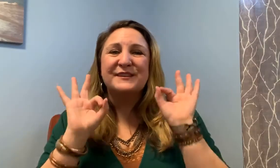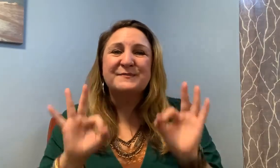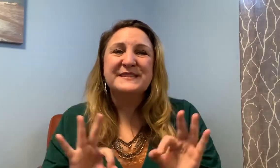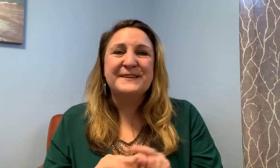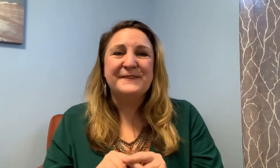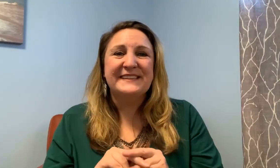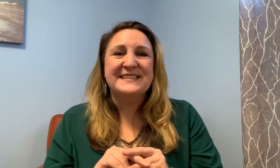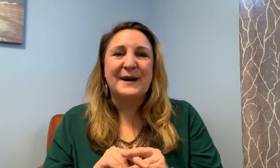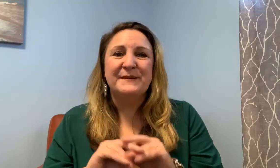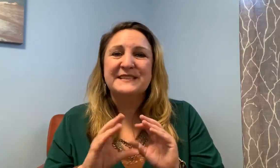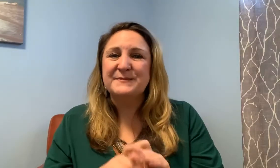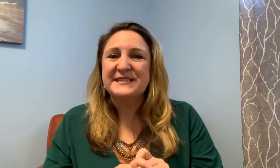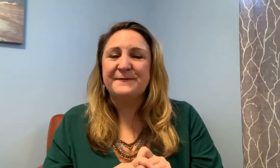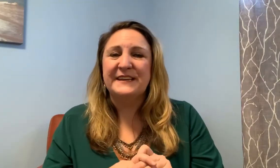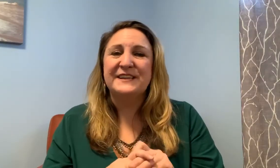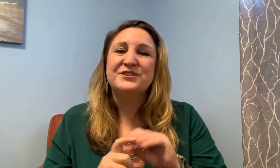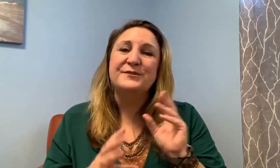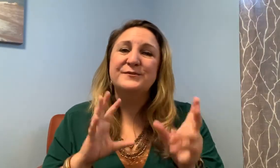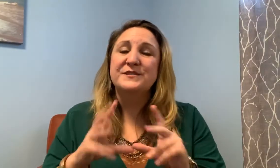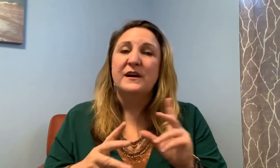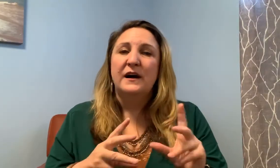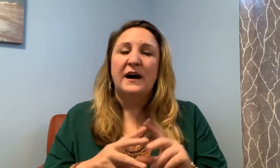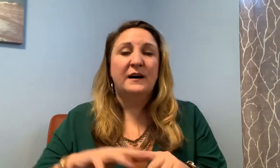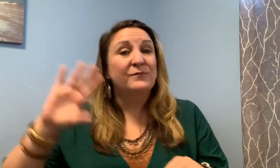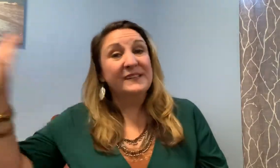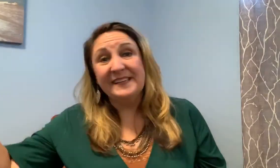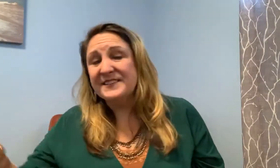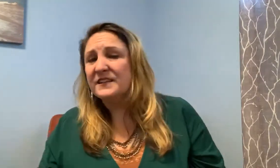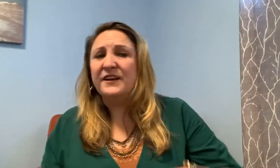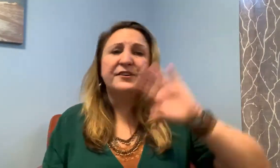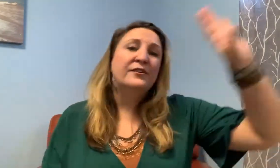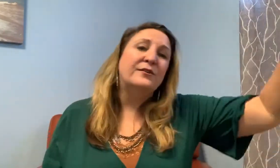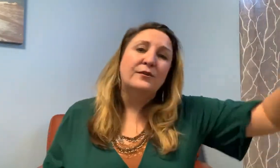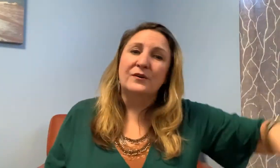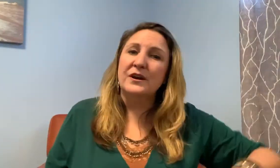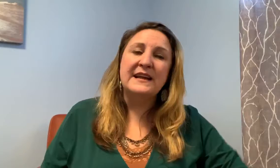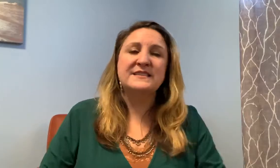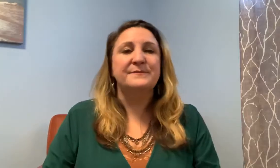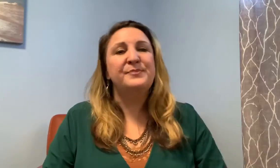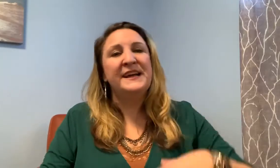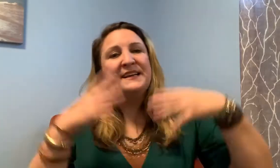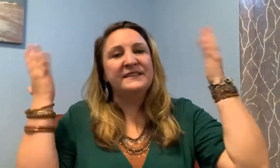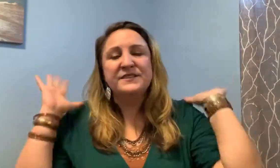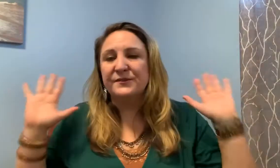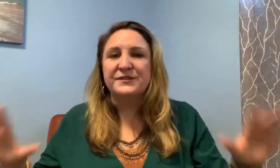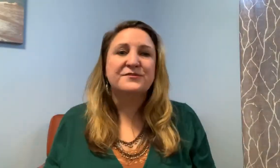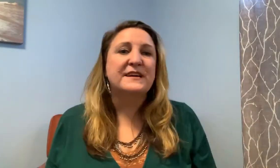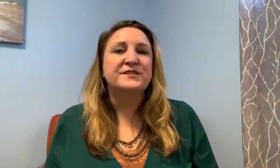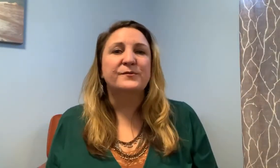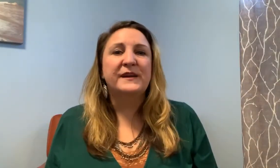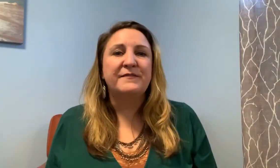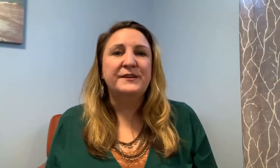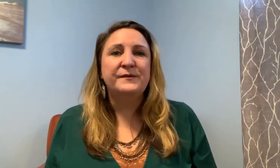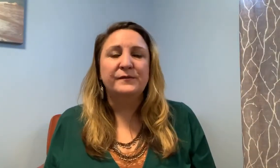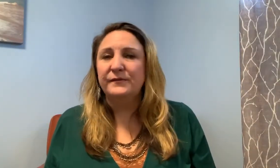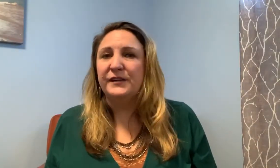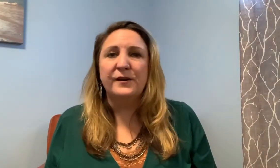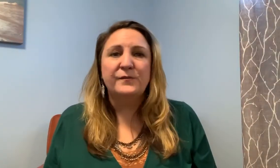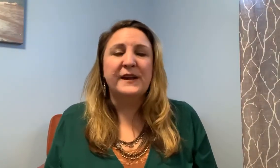specific topics specific issues related to clutter or aches and pains or stress or whatever you you know whatever